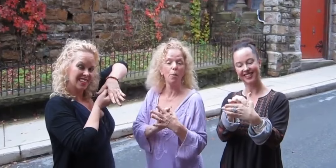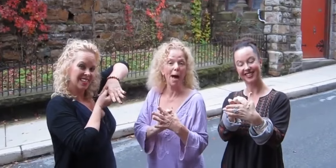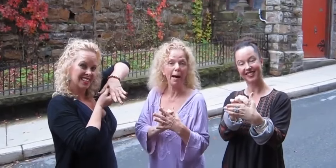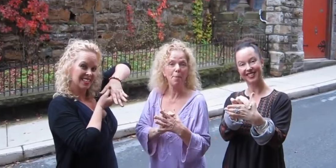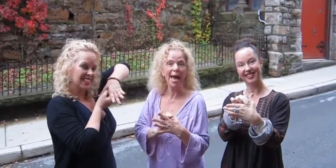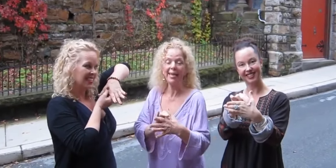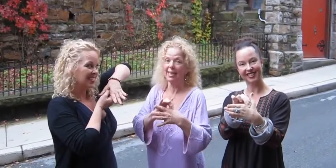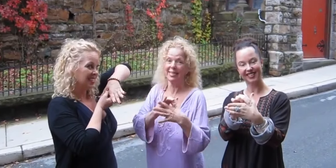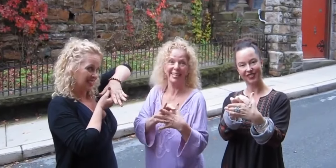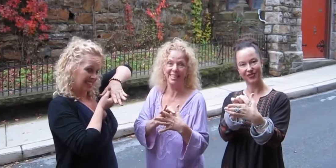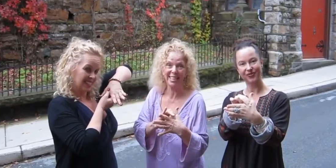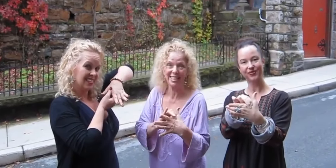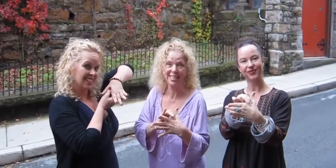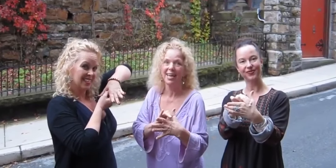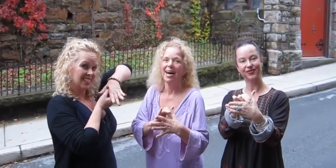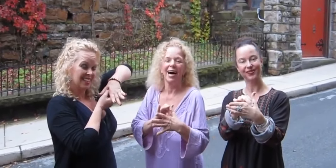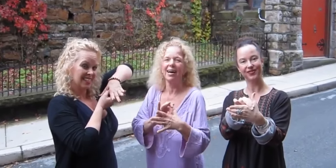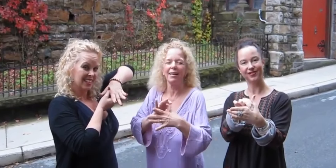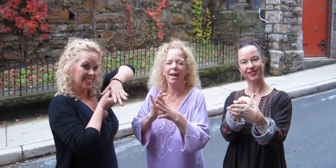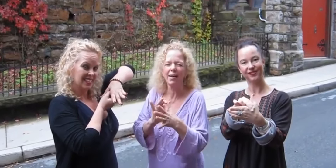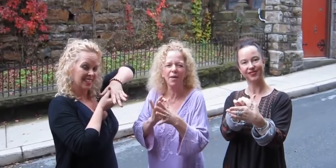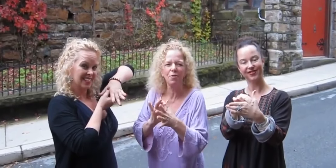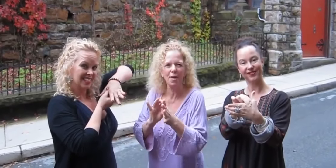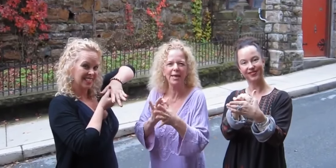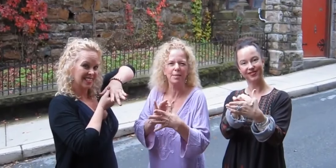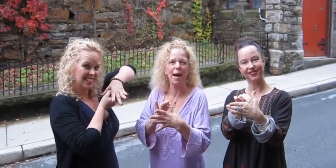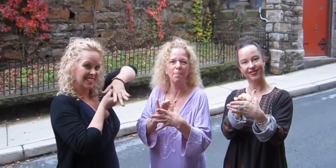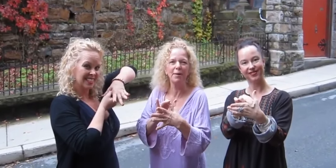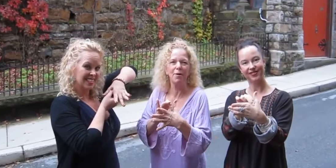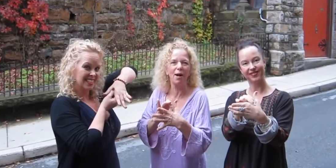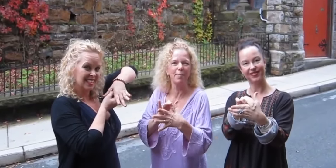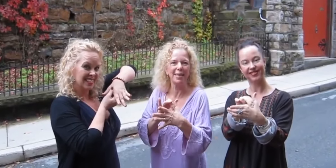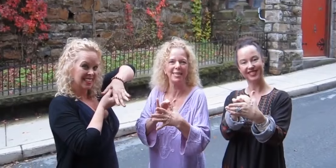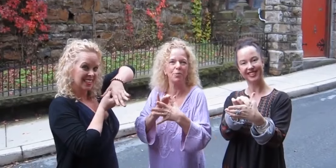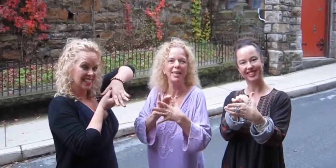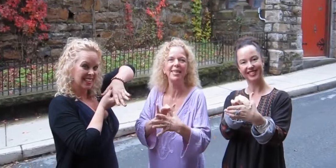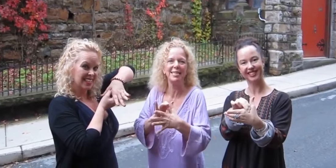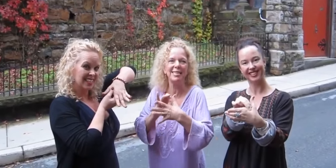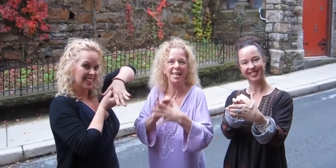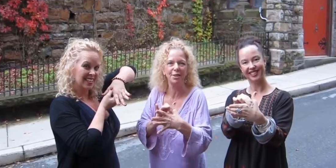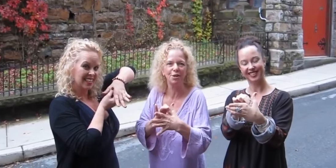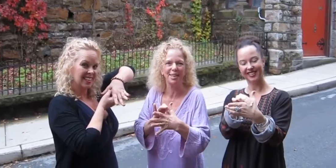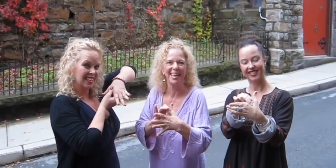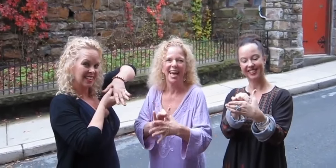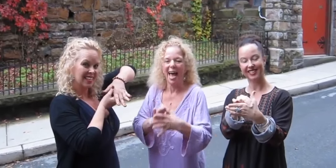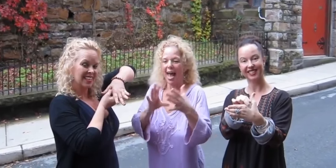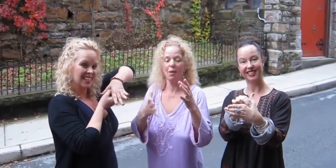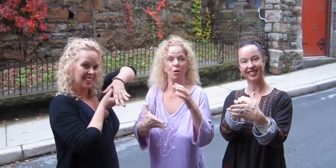lower back pain, digestion. A lot of other things might be involved because it releases energy. And